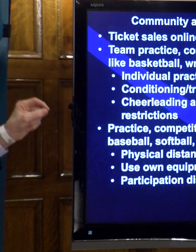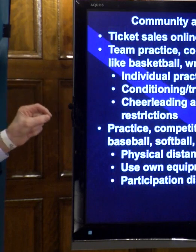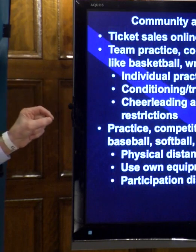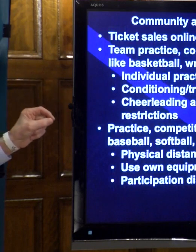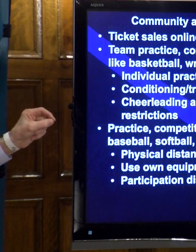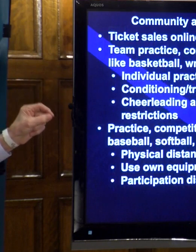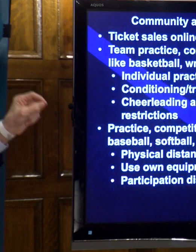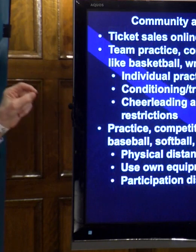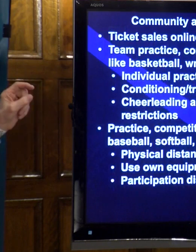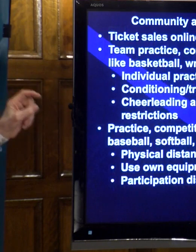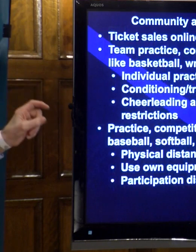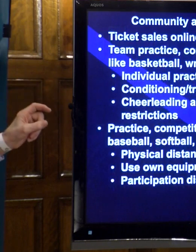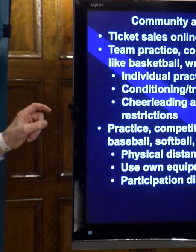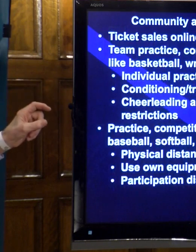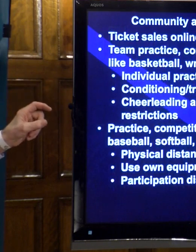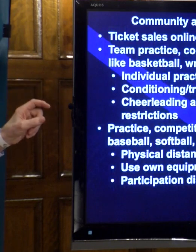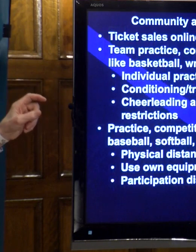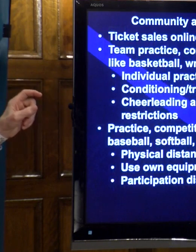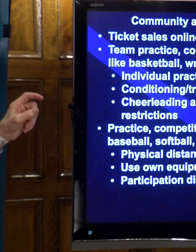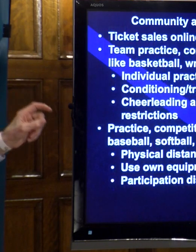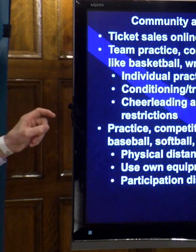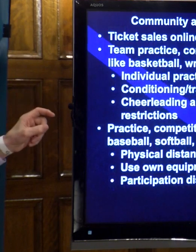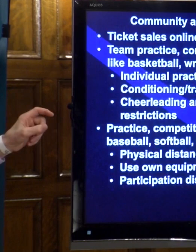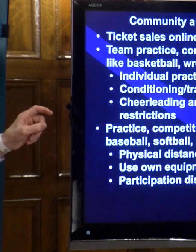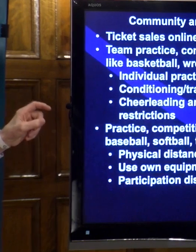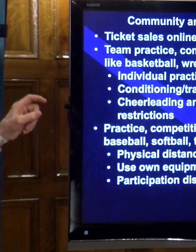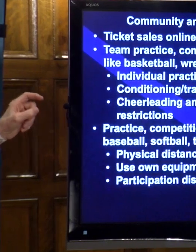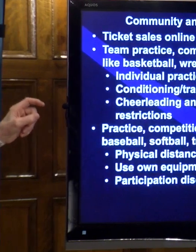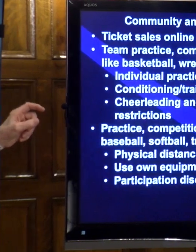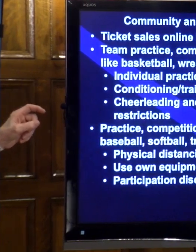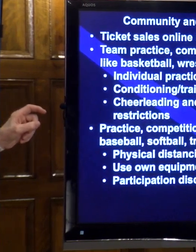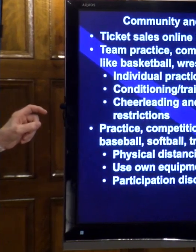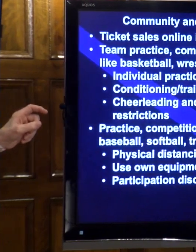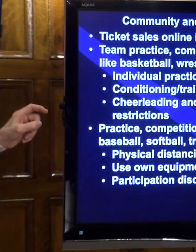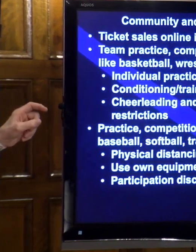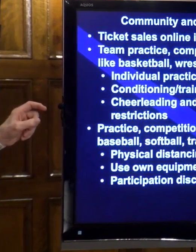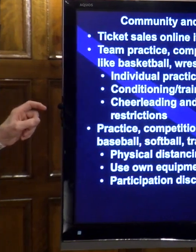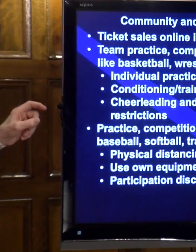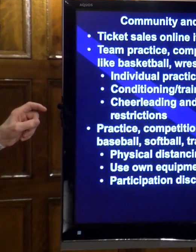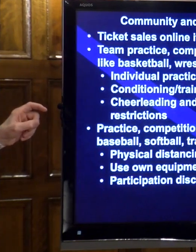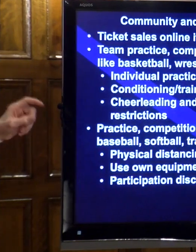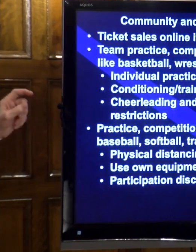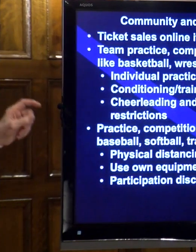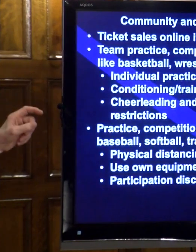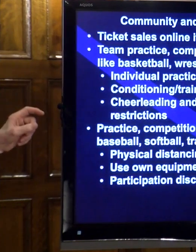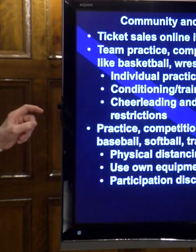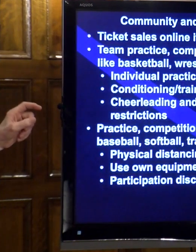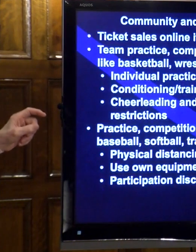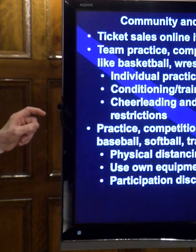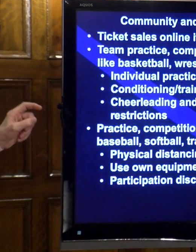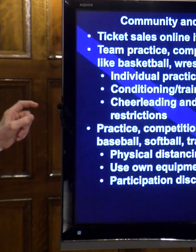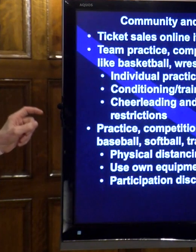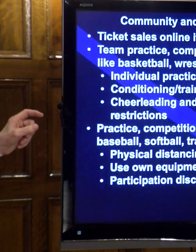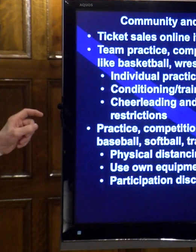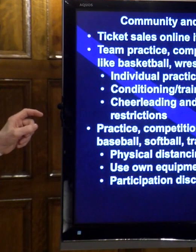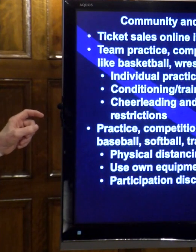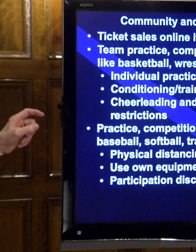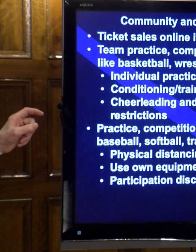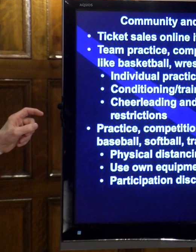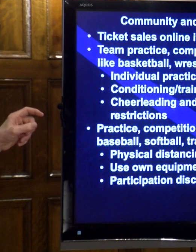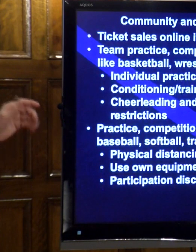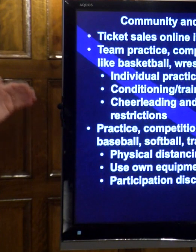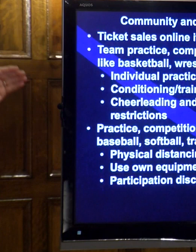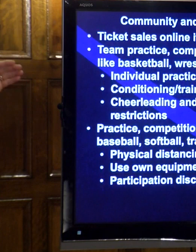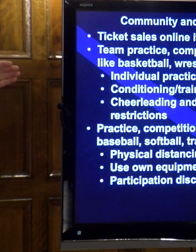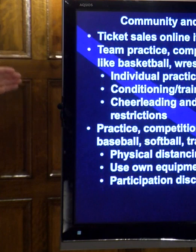we will revisit, uh, those guidelines and those sports June 30th. And so this is not a permanent statement in regard to